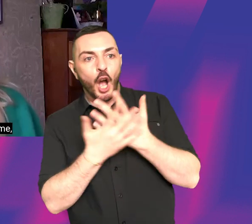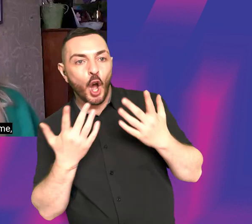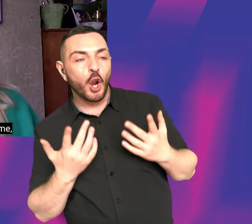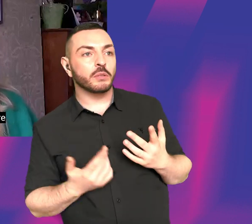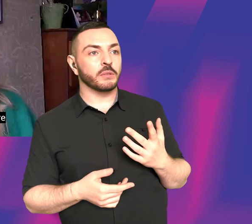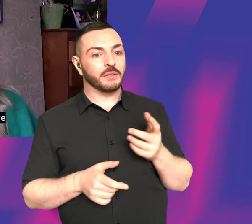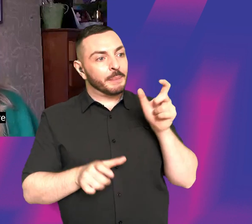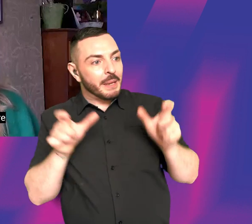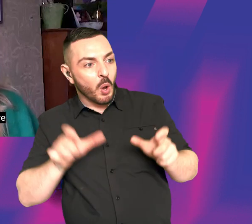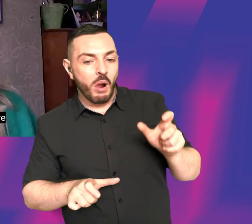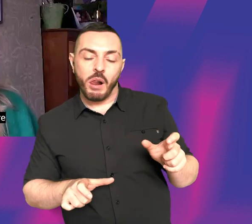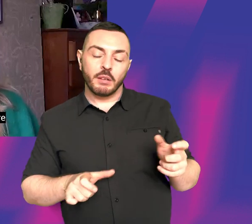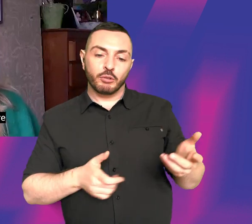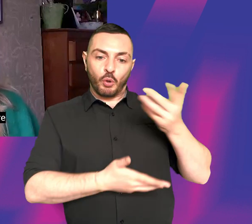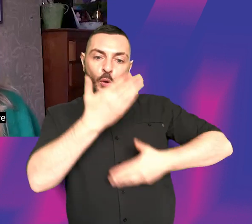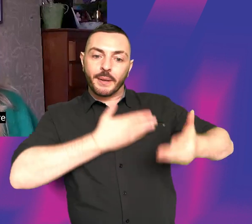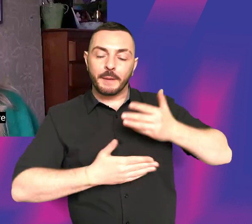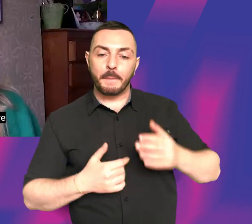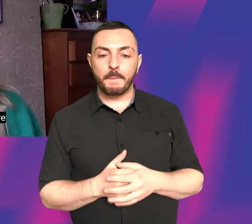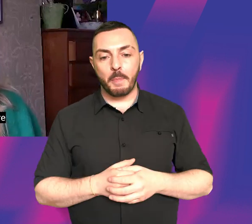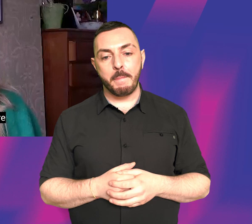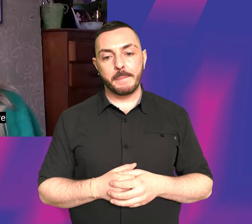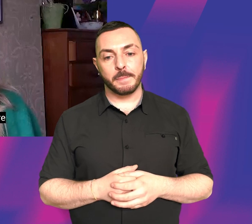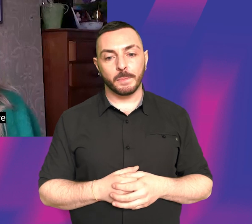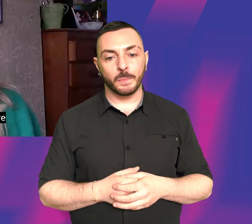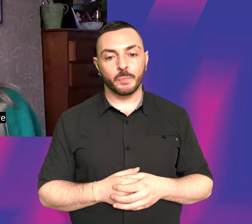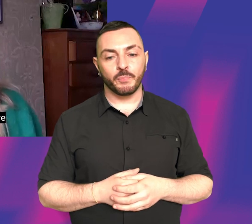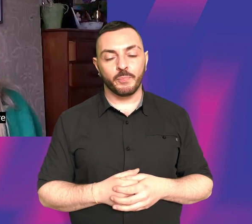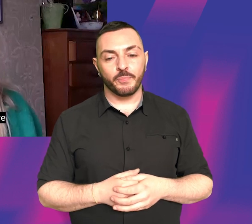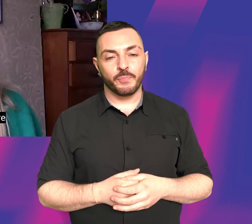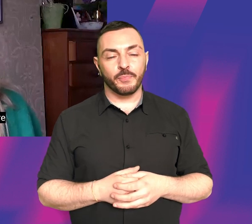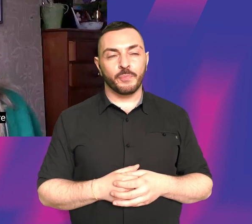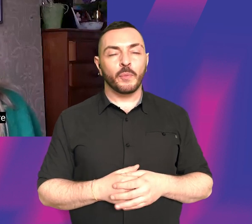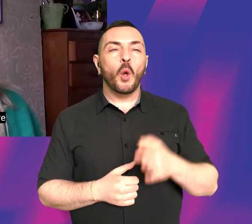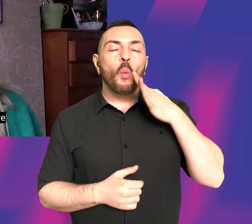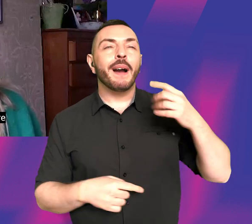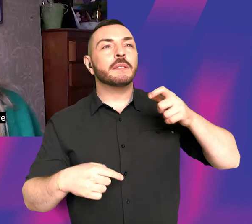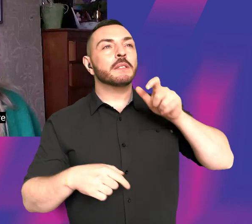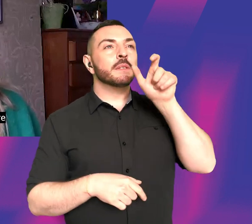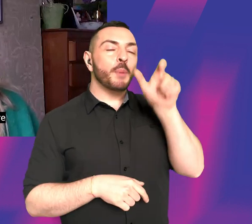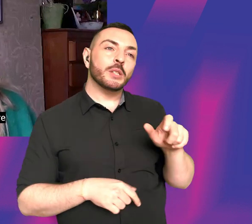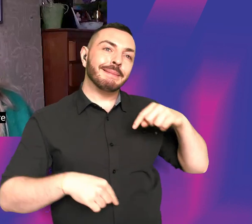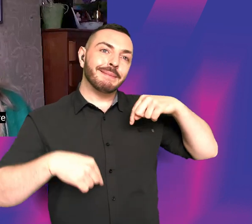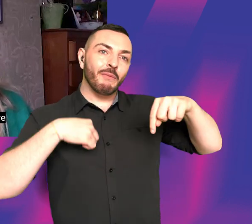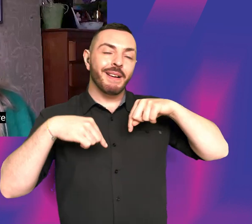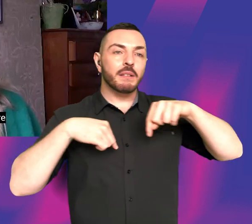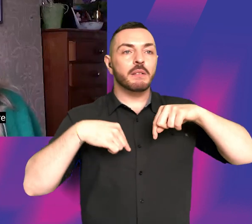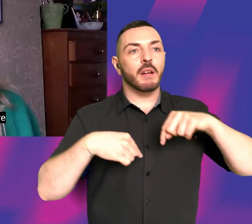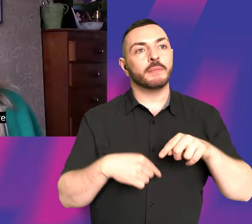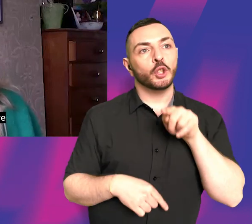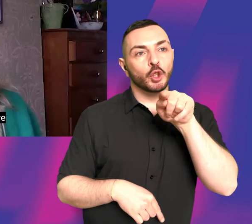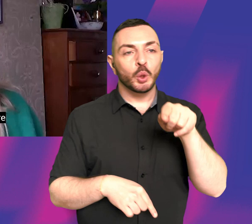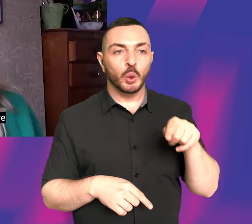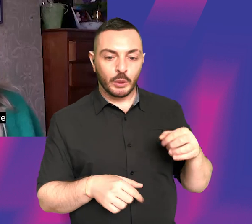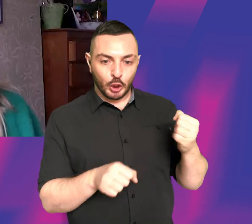said to me is that, um, I, you're not, you know, when you're a director, you are not really doing